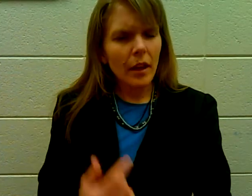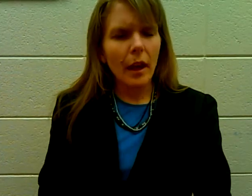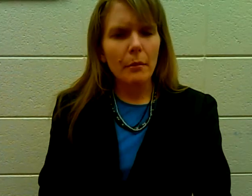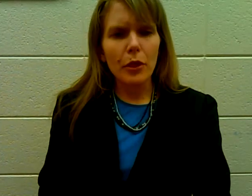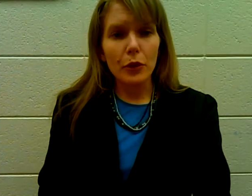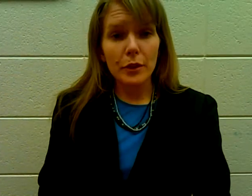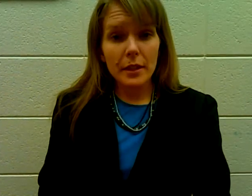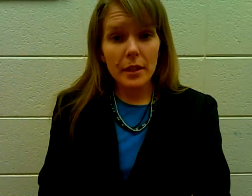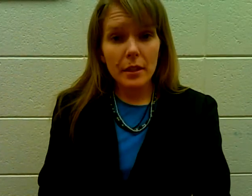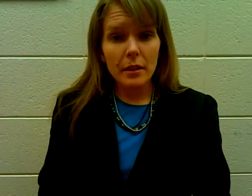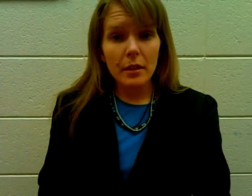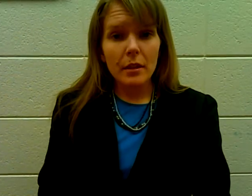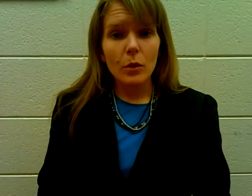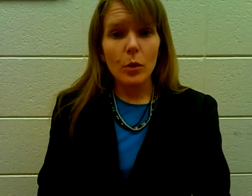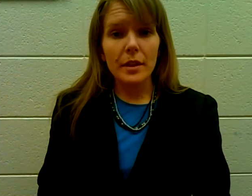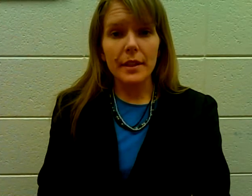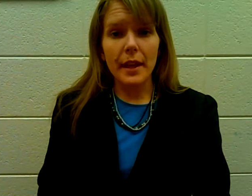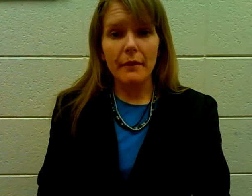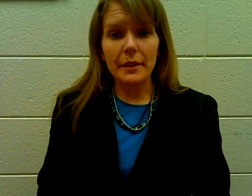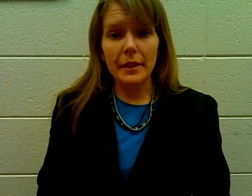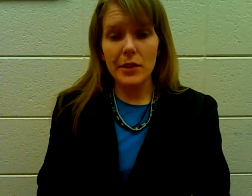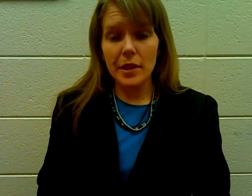I'm thirsty. Where is the cafeteria?